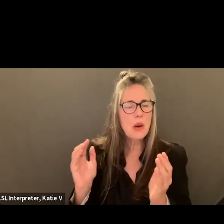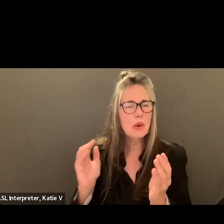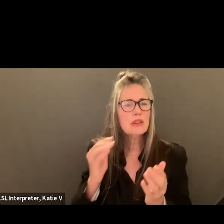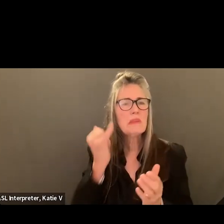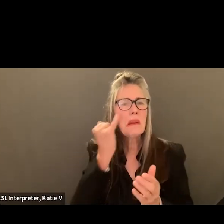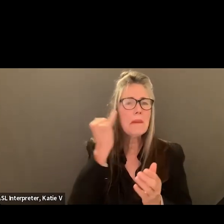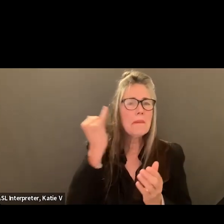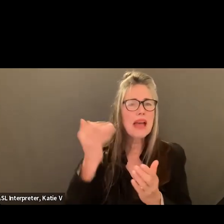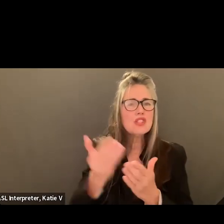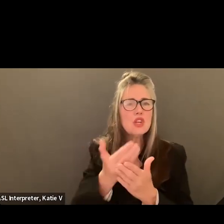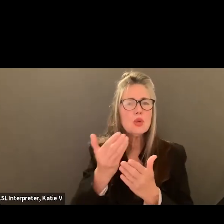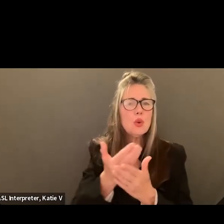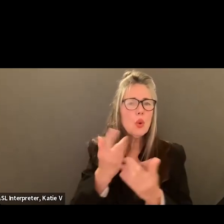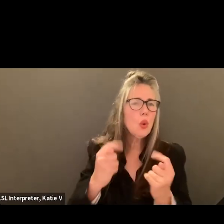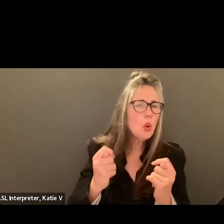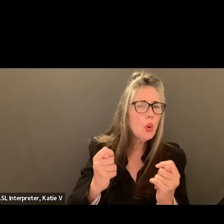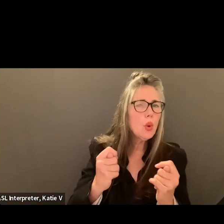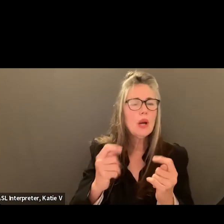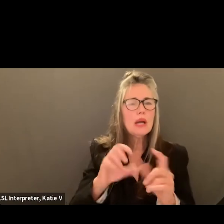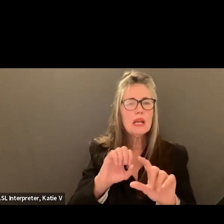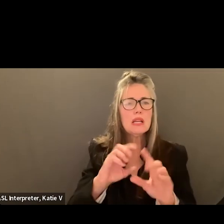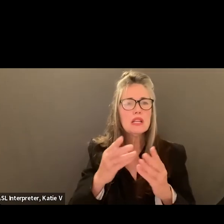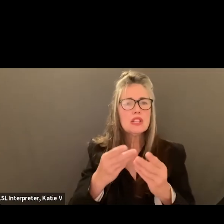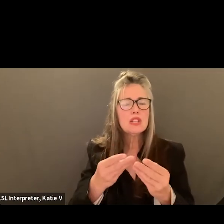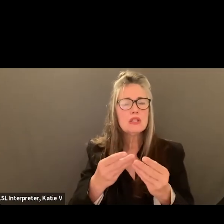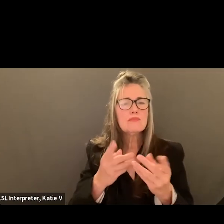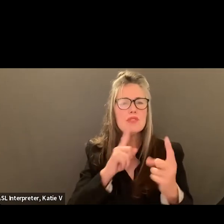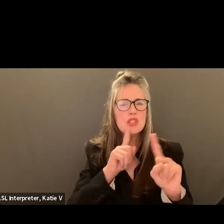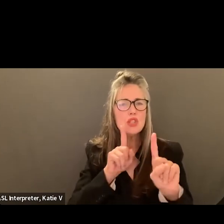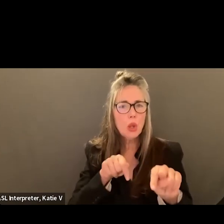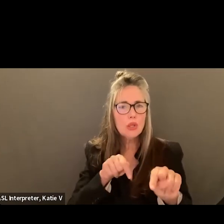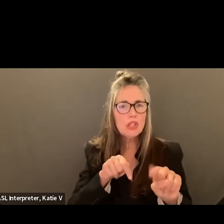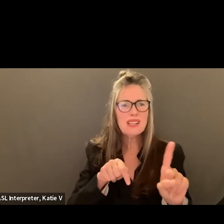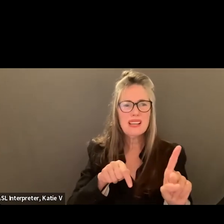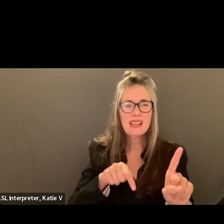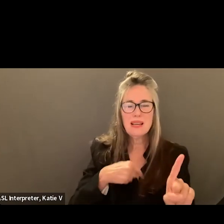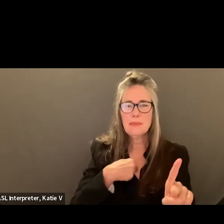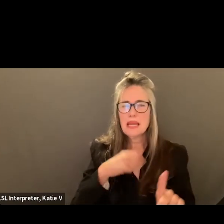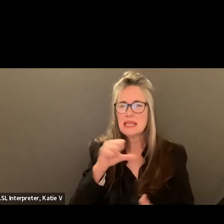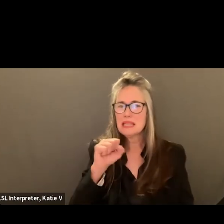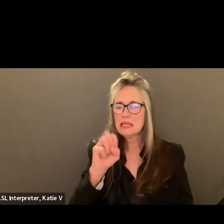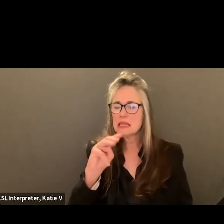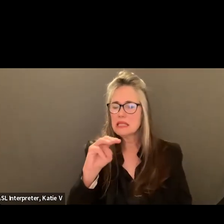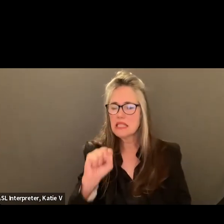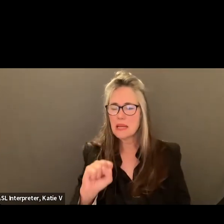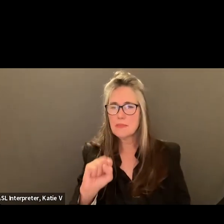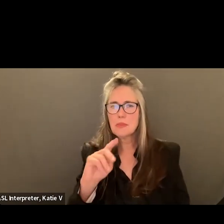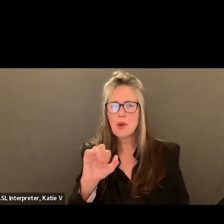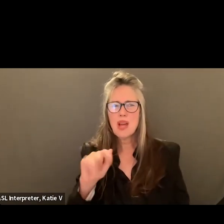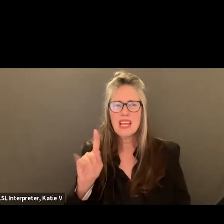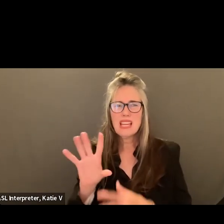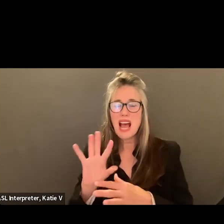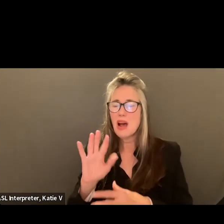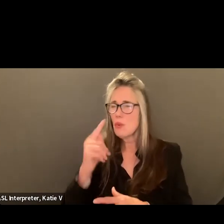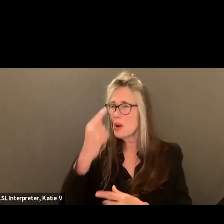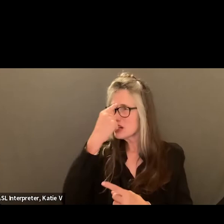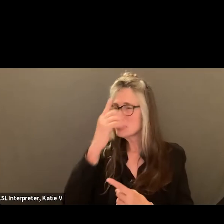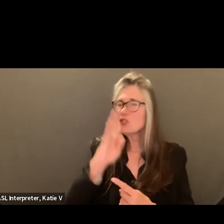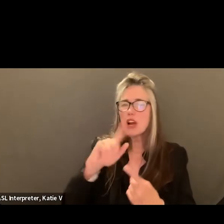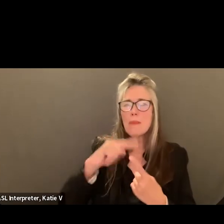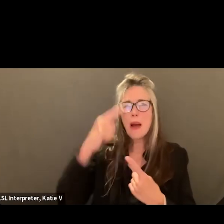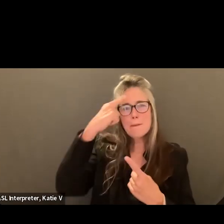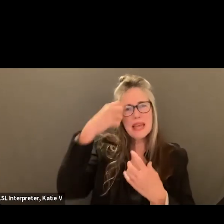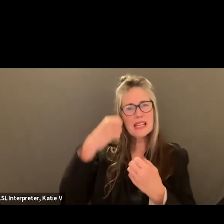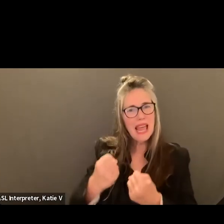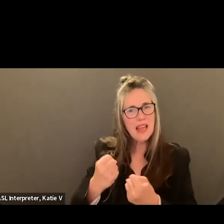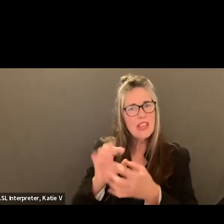I just had a question on just connecting these positions or anything that we're talking about mental health to our MTSS where how are we